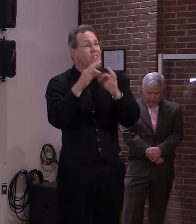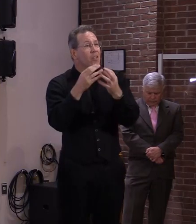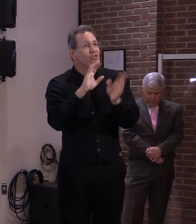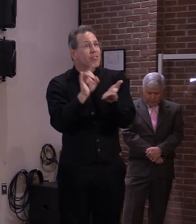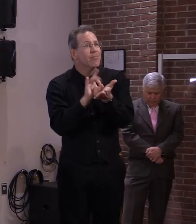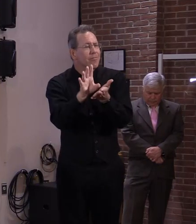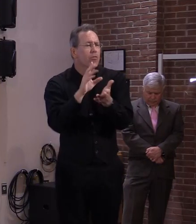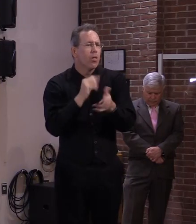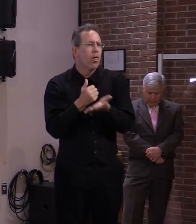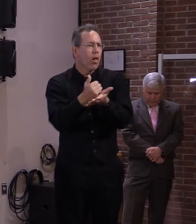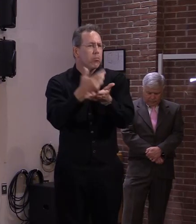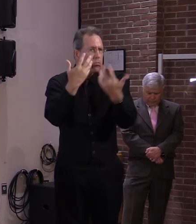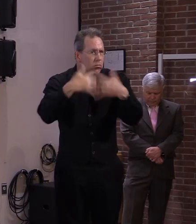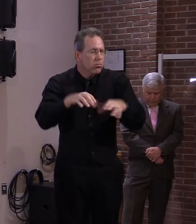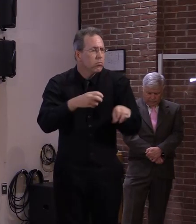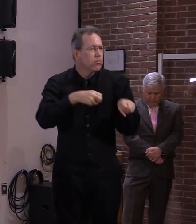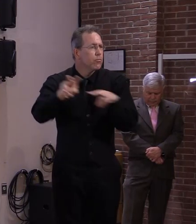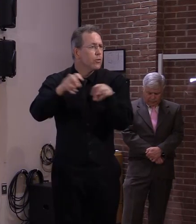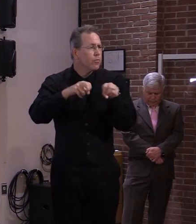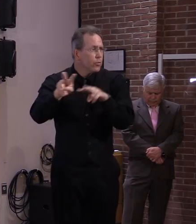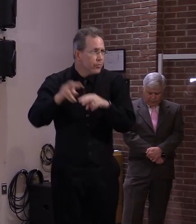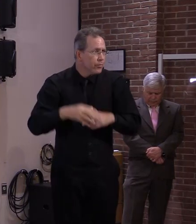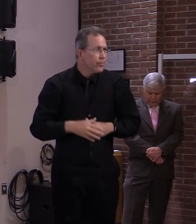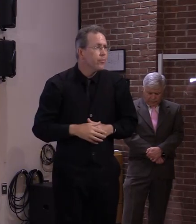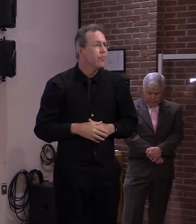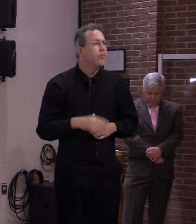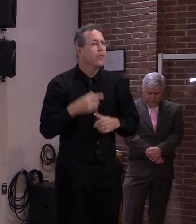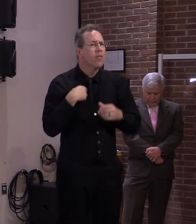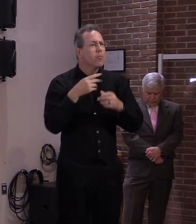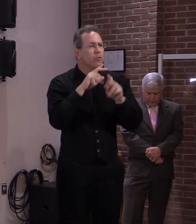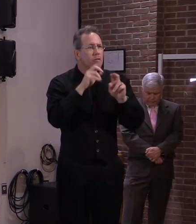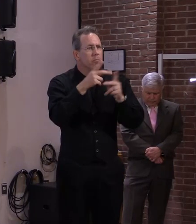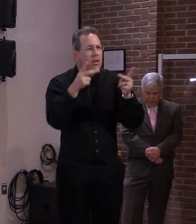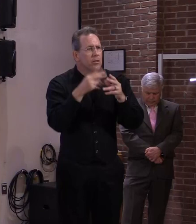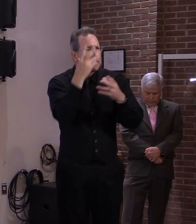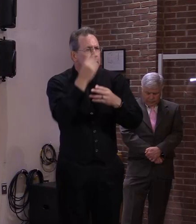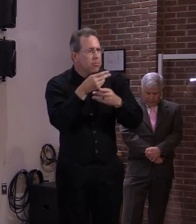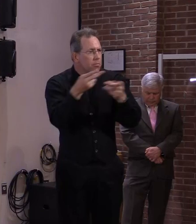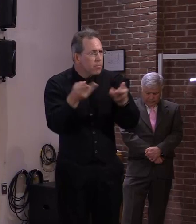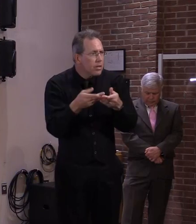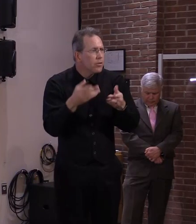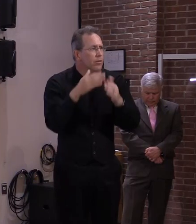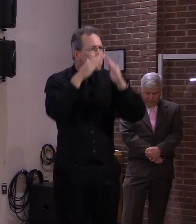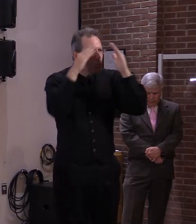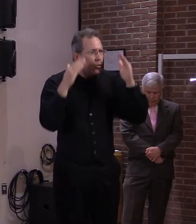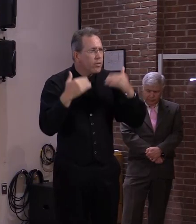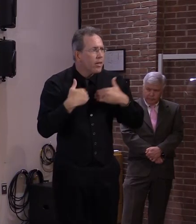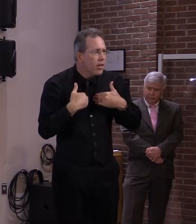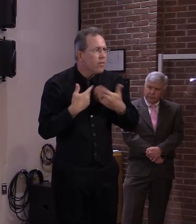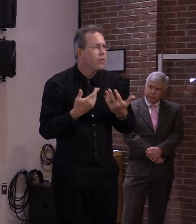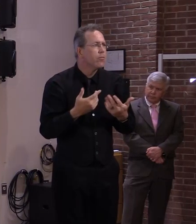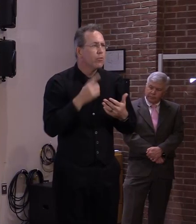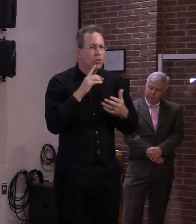place to go and are working hard to with the planning on the transition for those households now